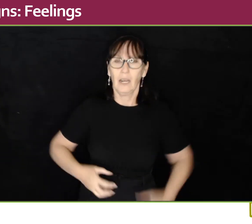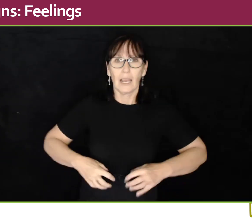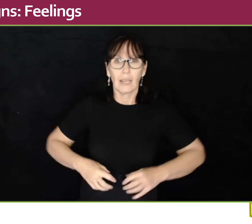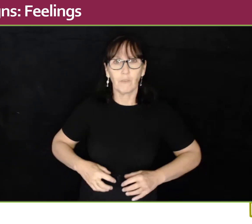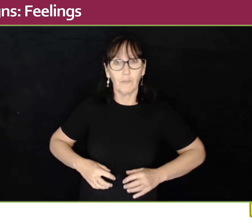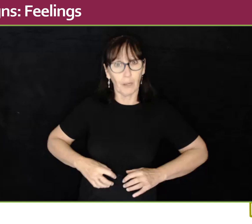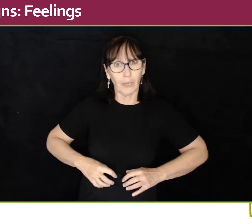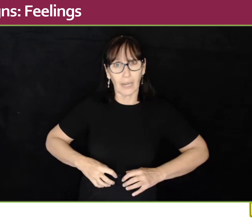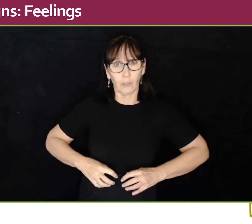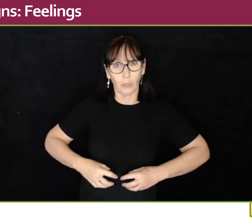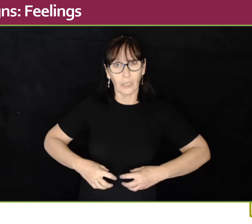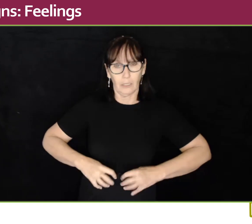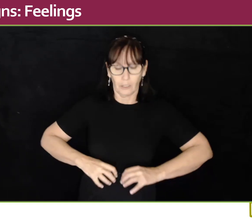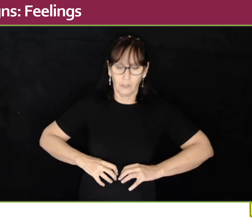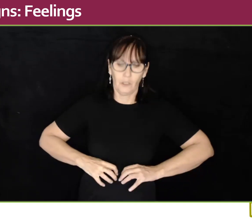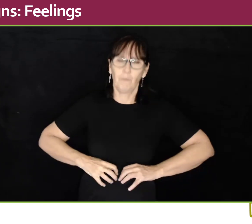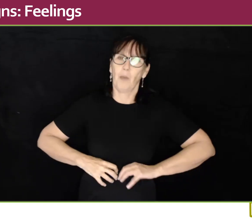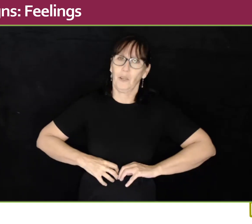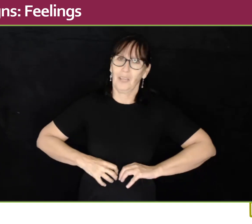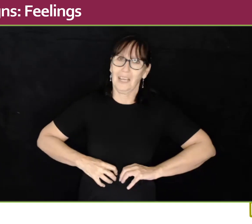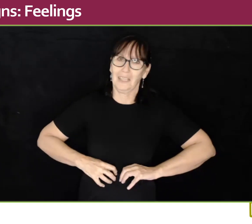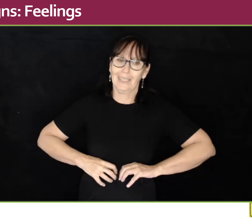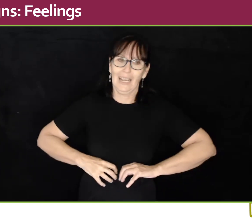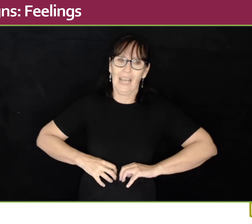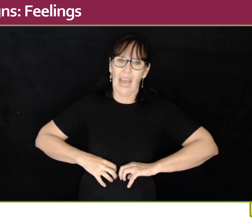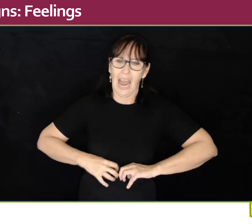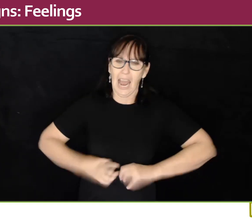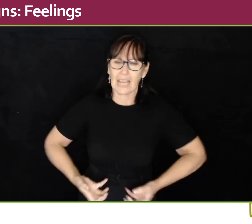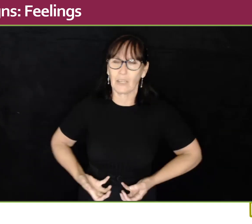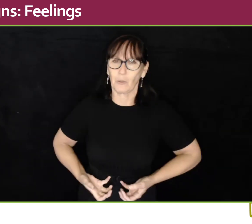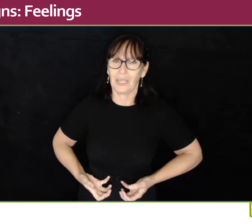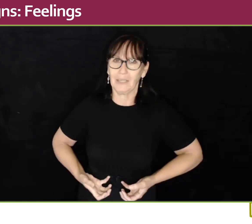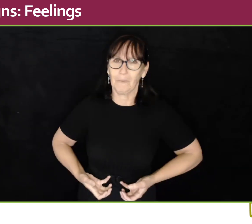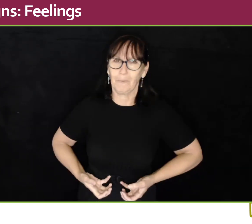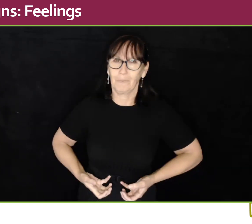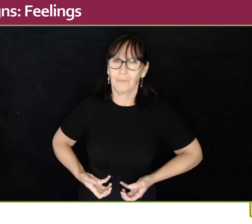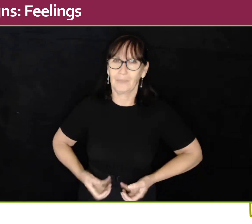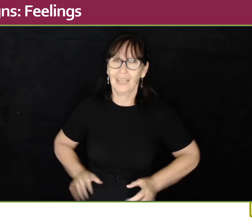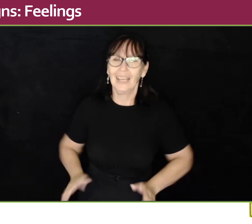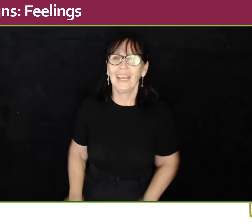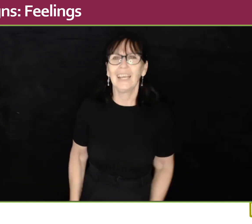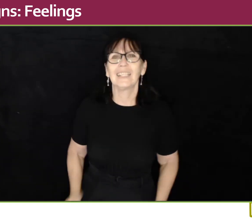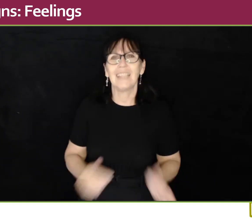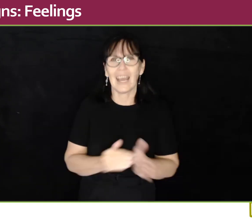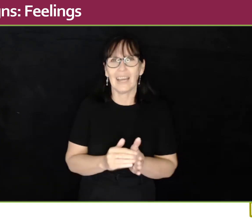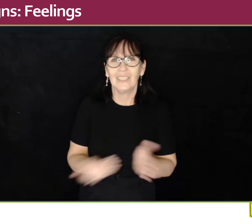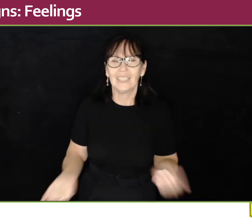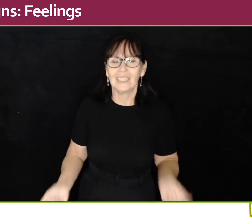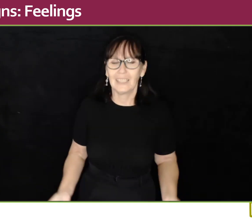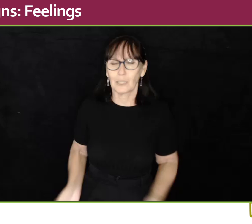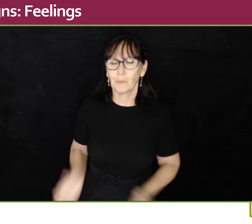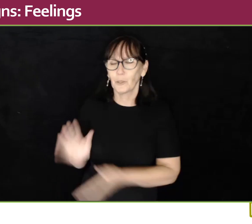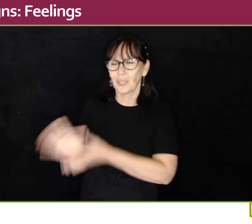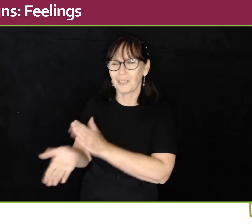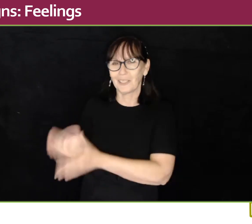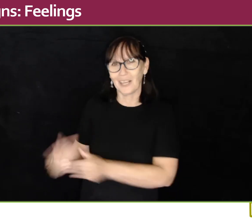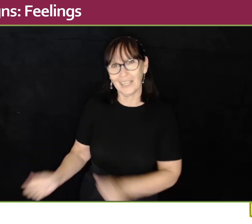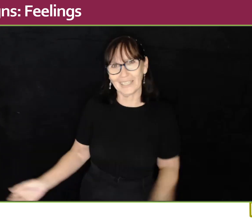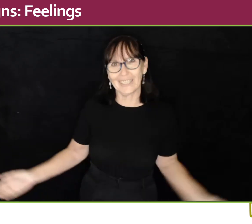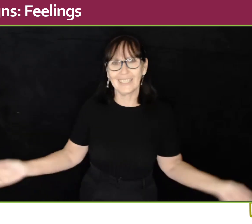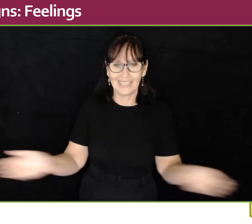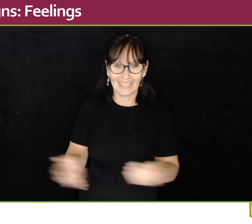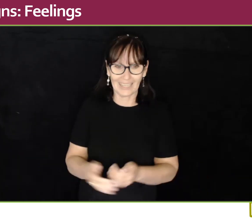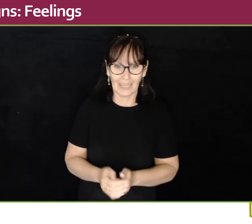If you're very angry, you do both hands. Angry. Now, let's put those